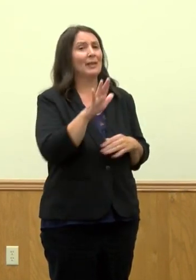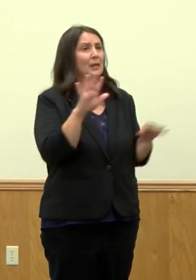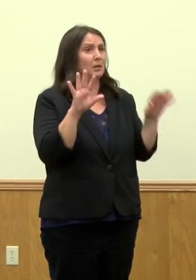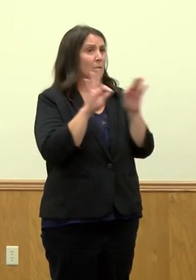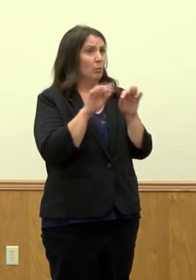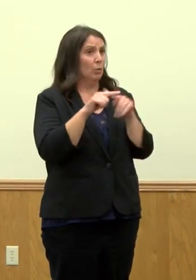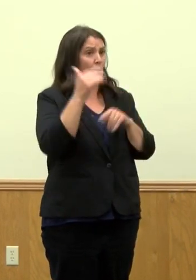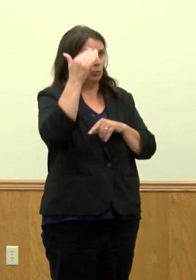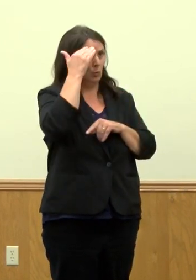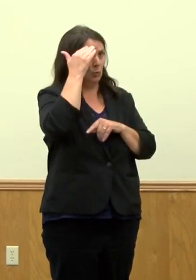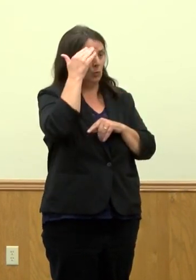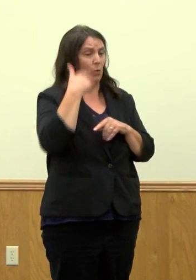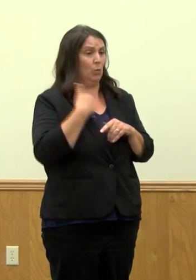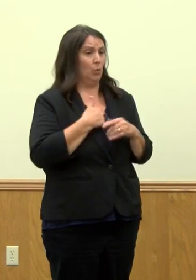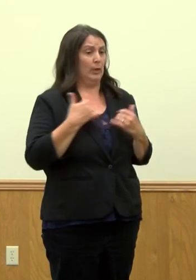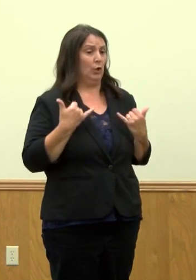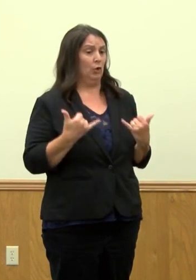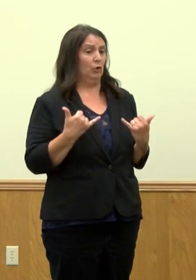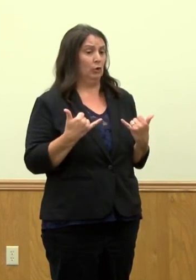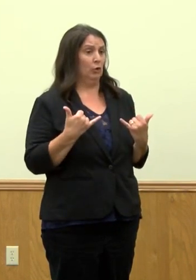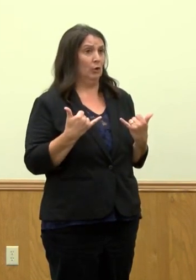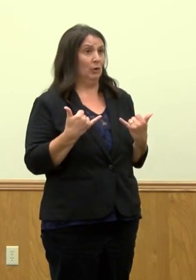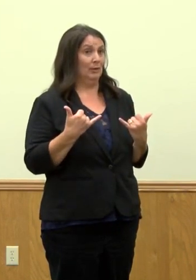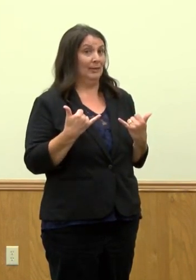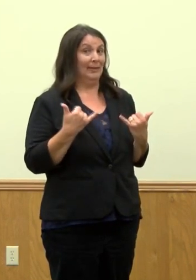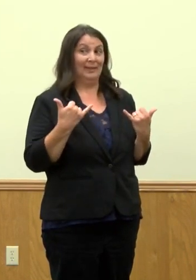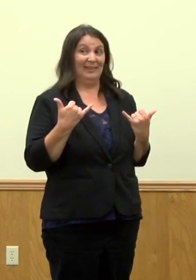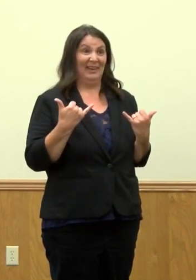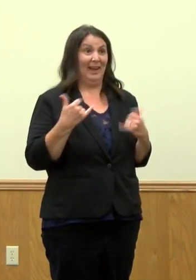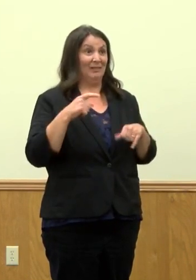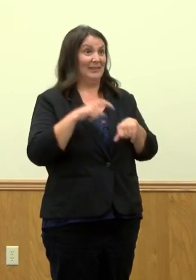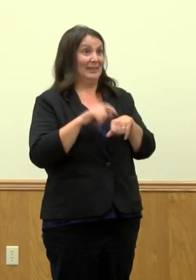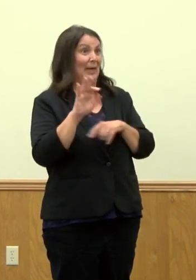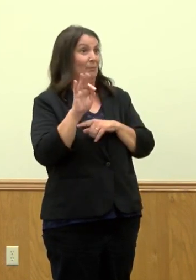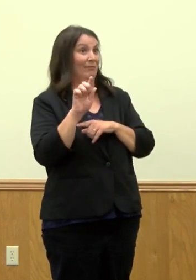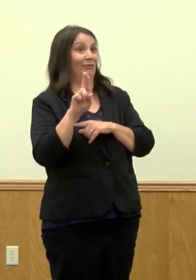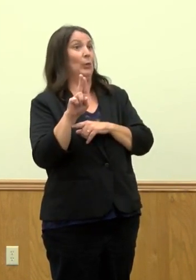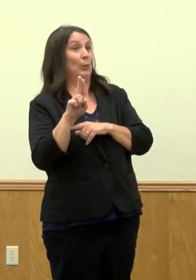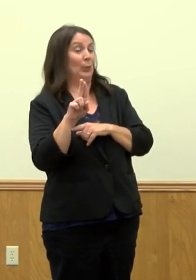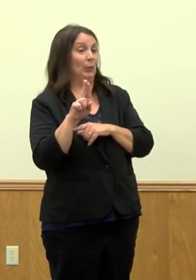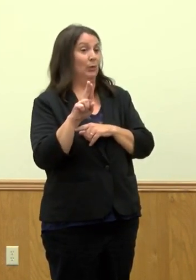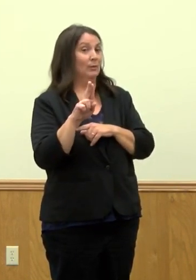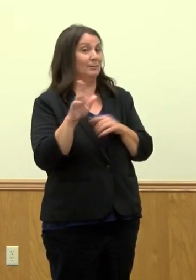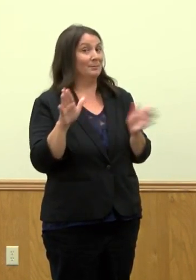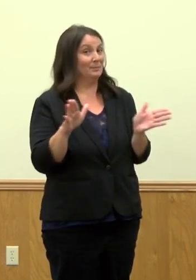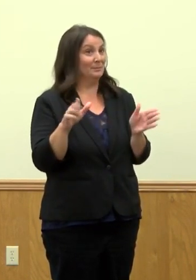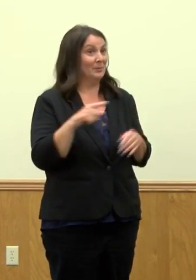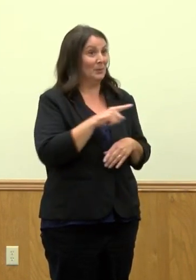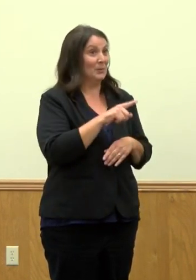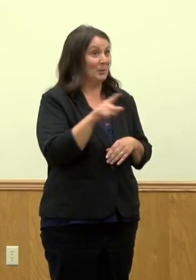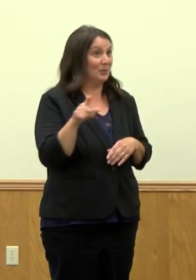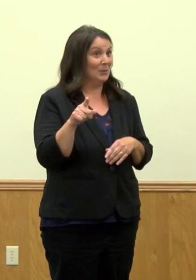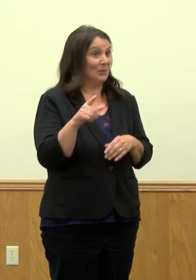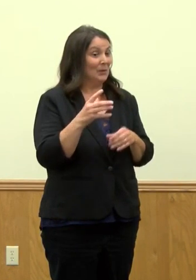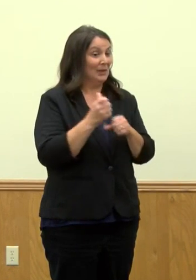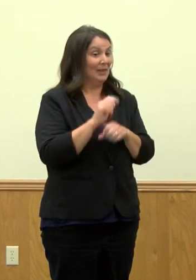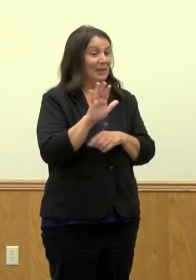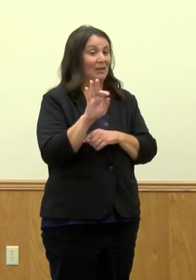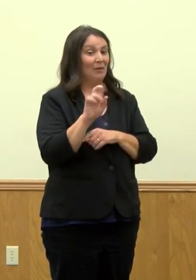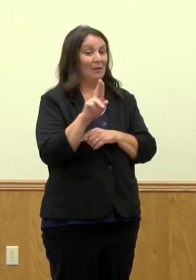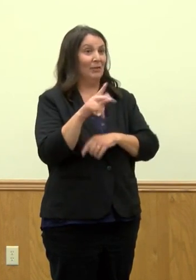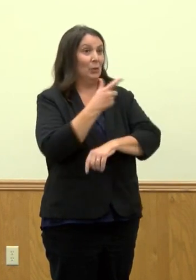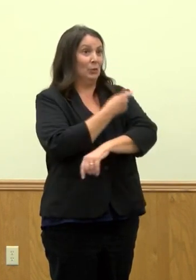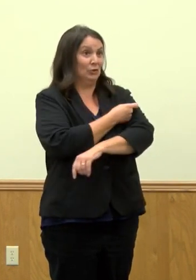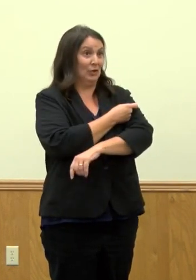going and we are currently in the flu season, and the flu shot is vitally important. So